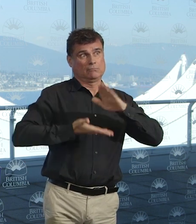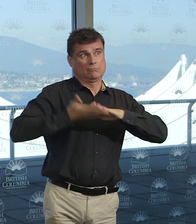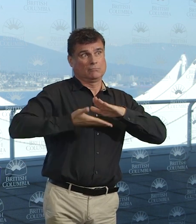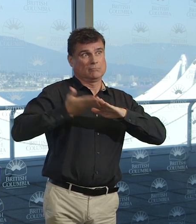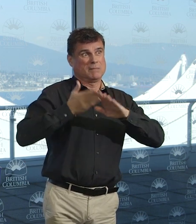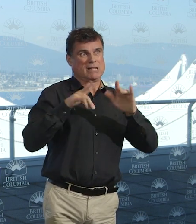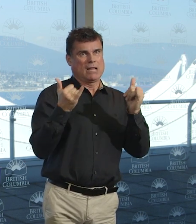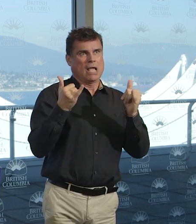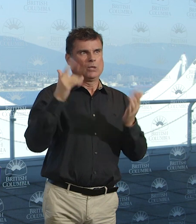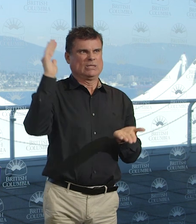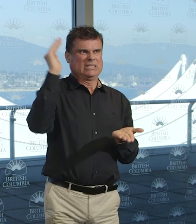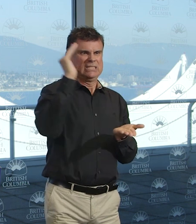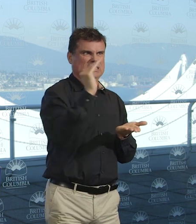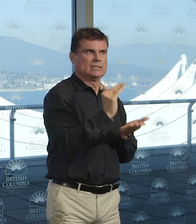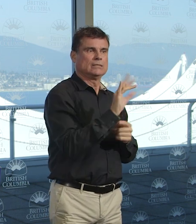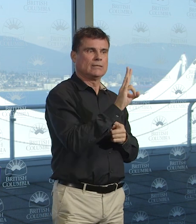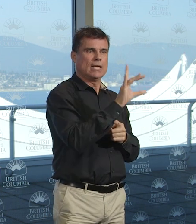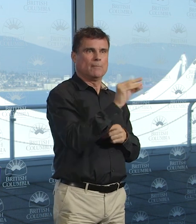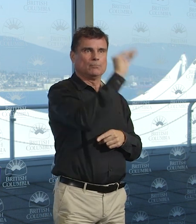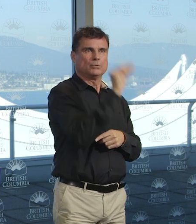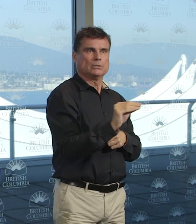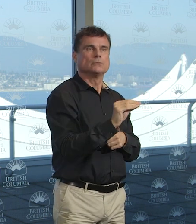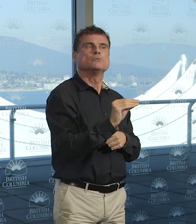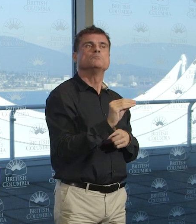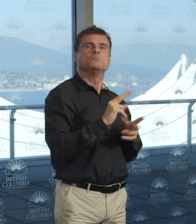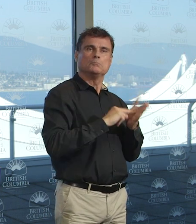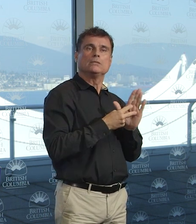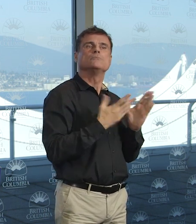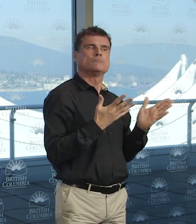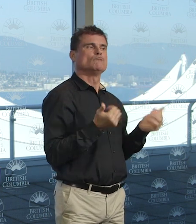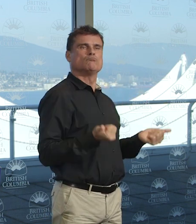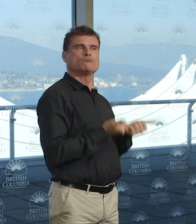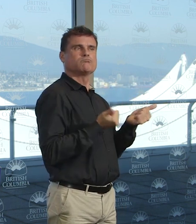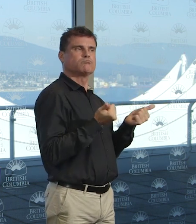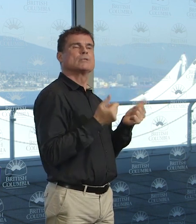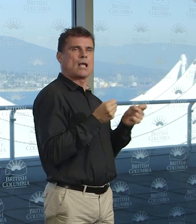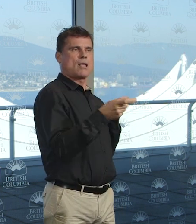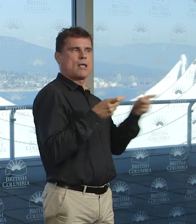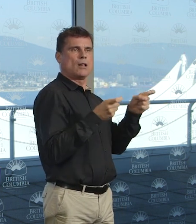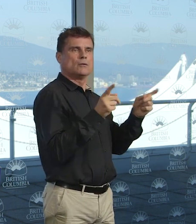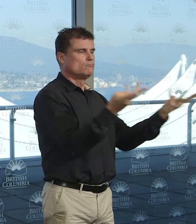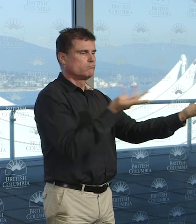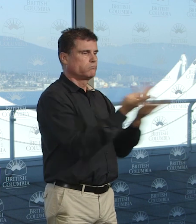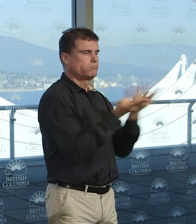in occupancy in a very short period, in particular this week, of 25%, or 2